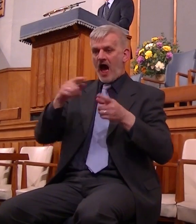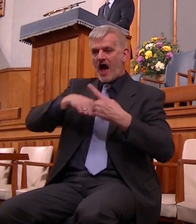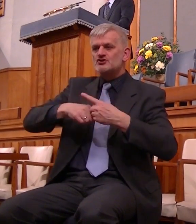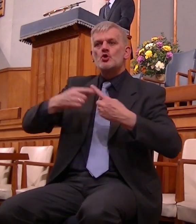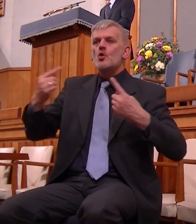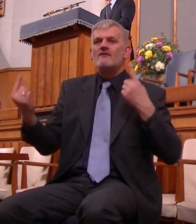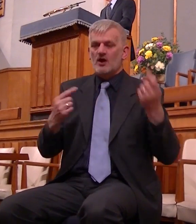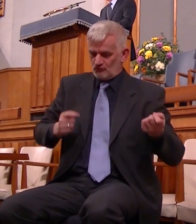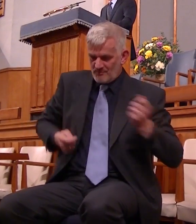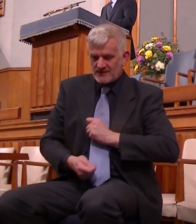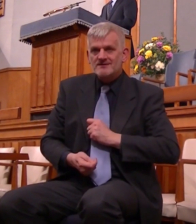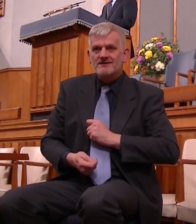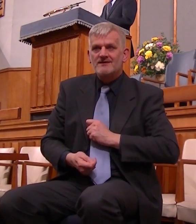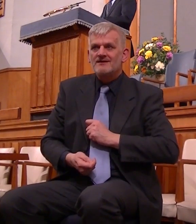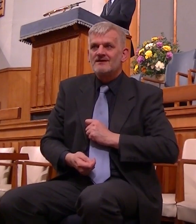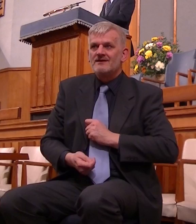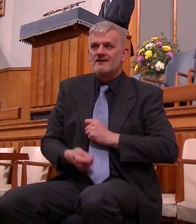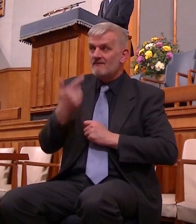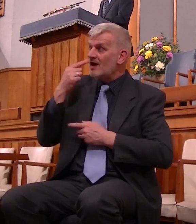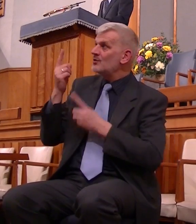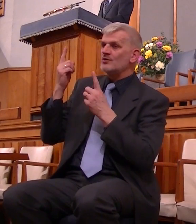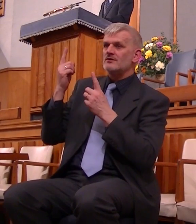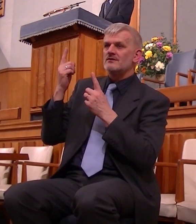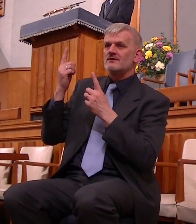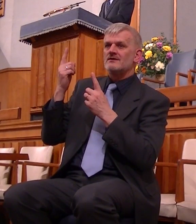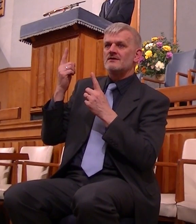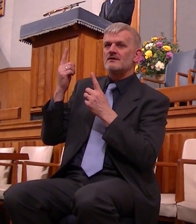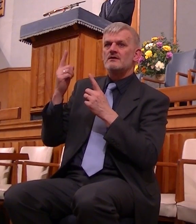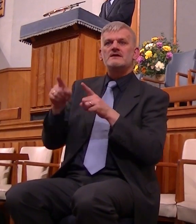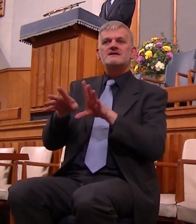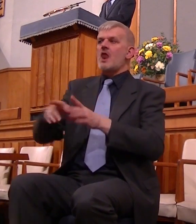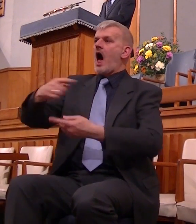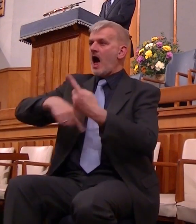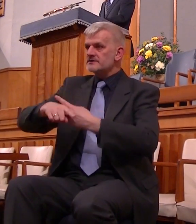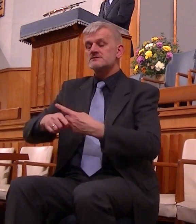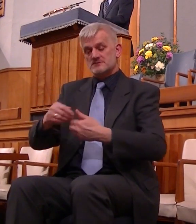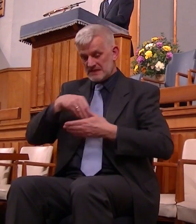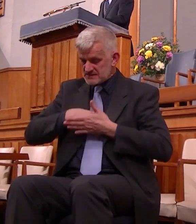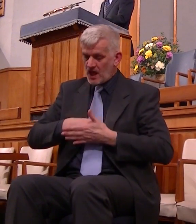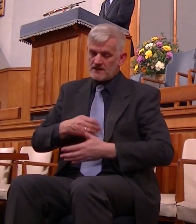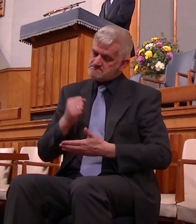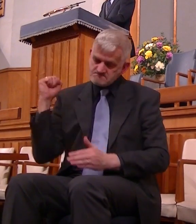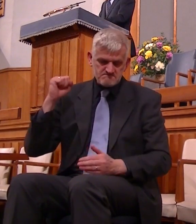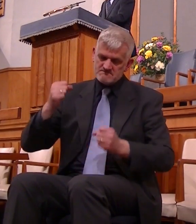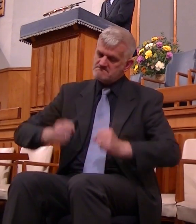world repent from equal stubbornness and spiritually lost